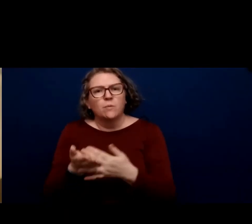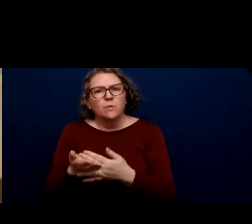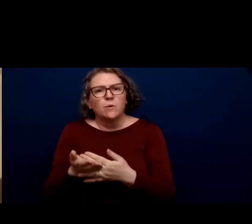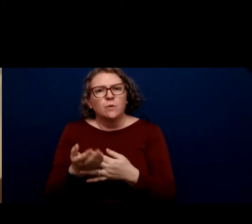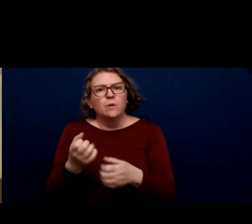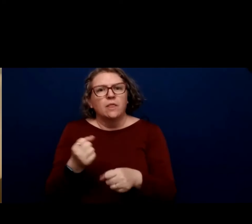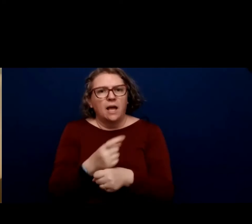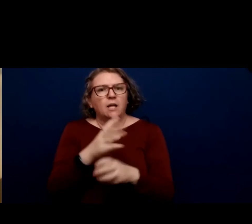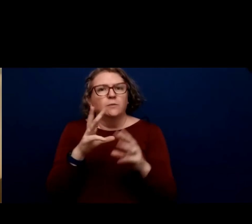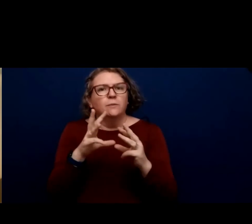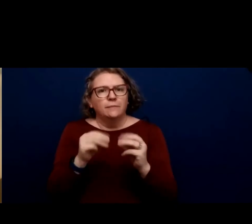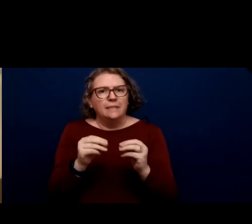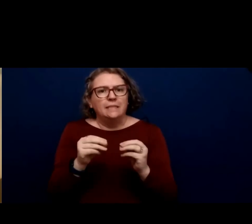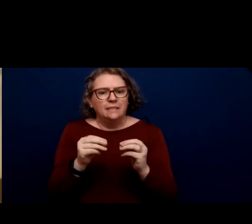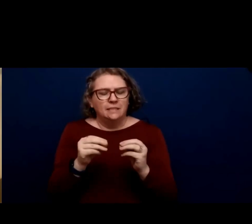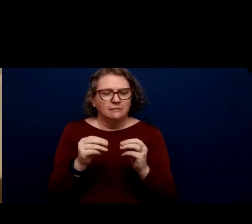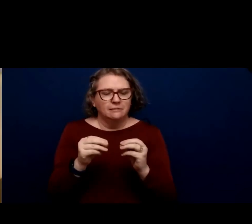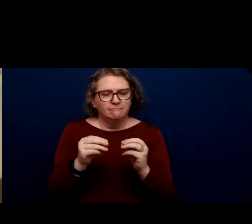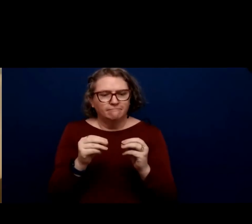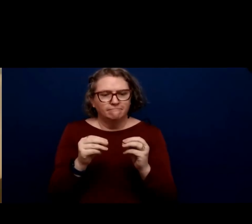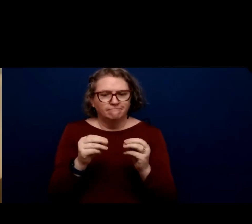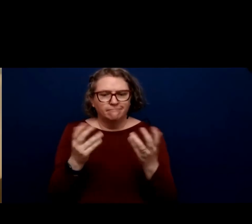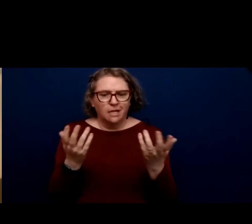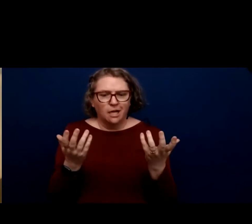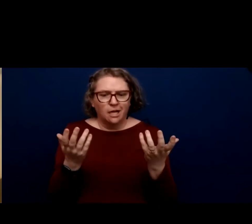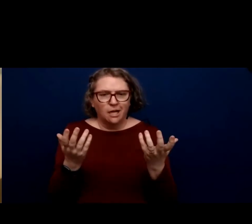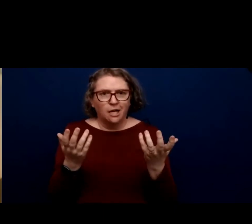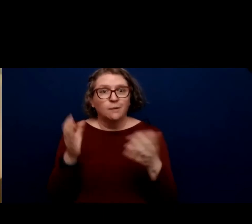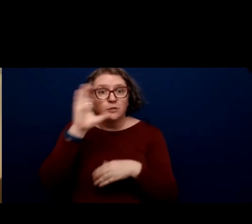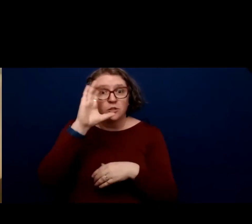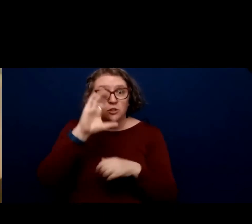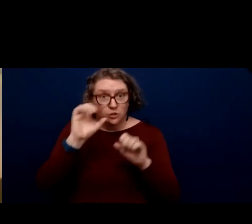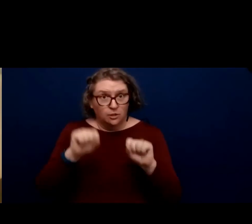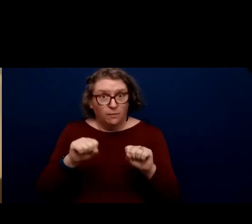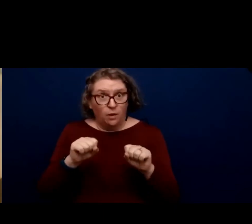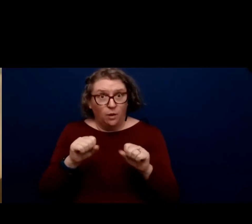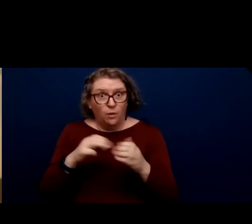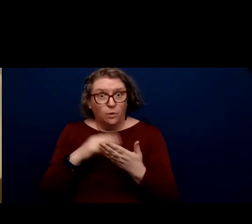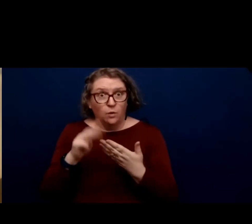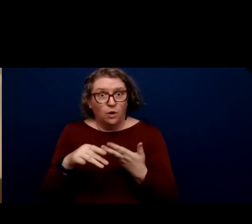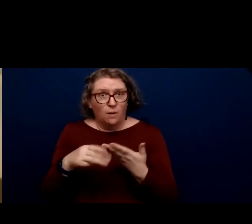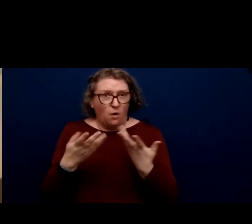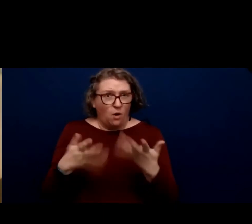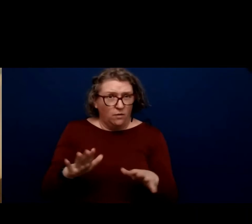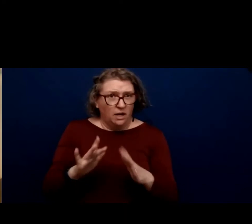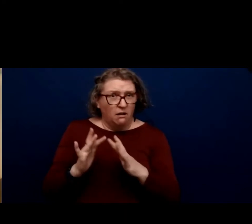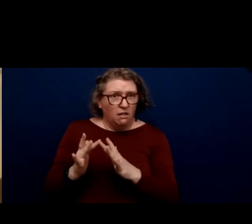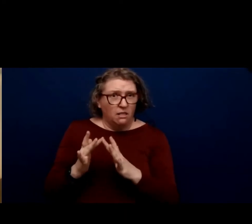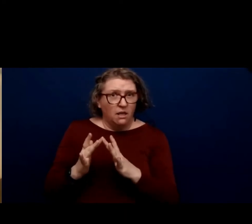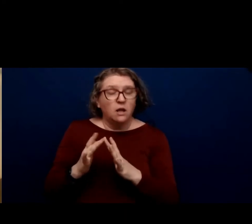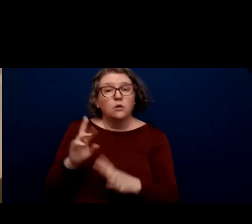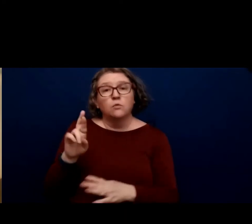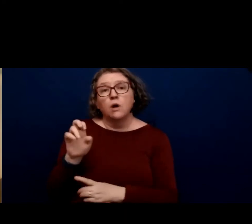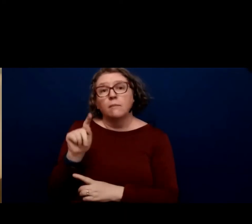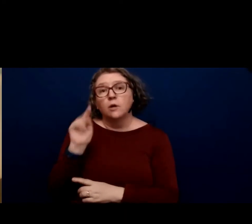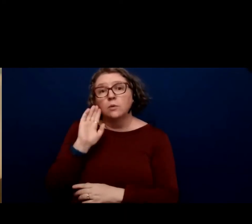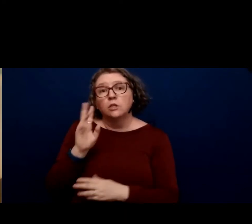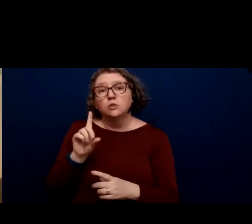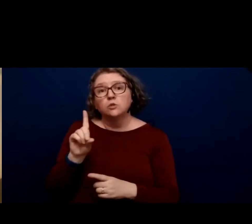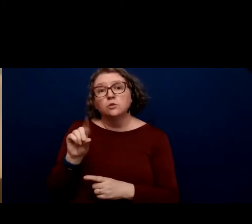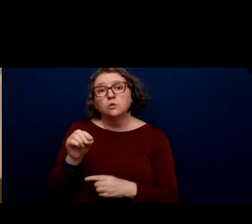meeting searchable program that's already online. is going to do a short so that we have